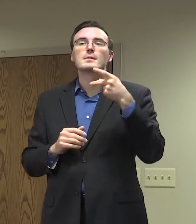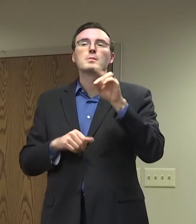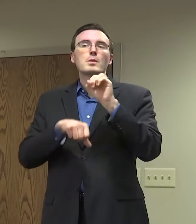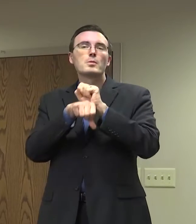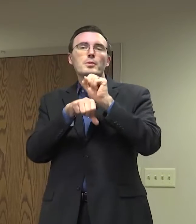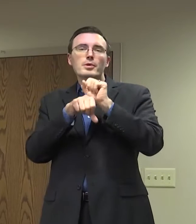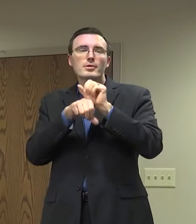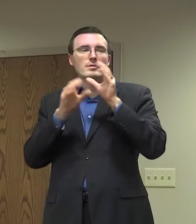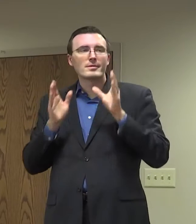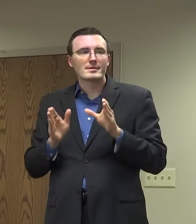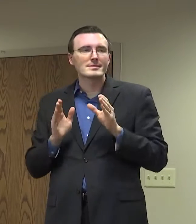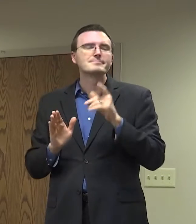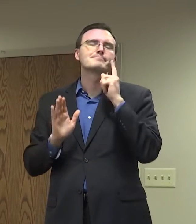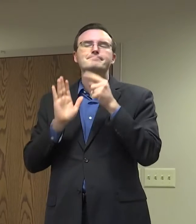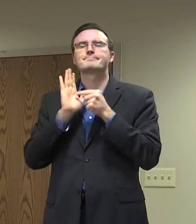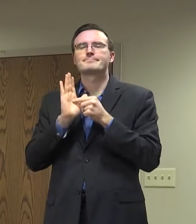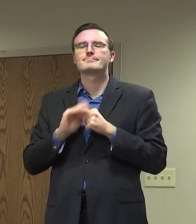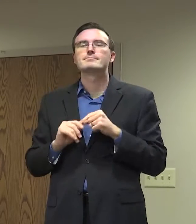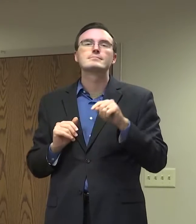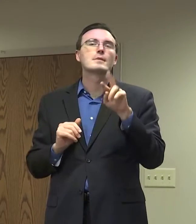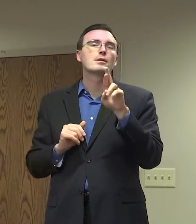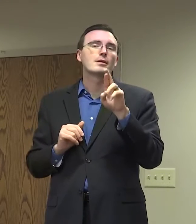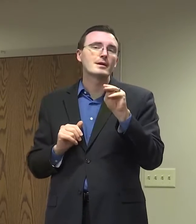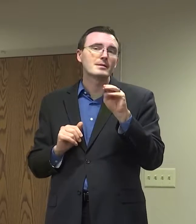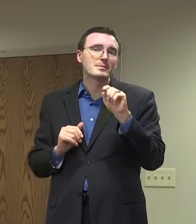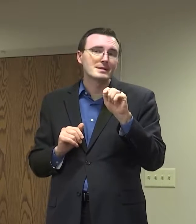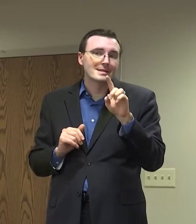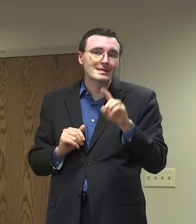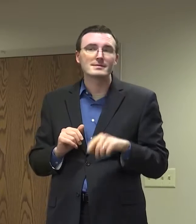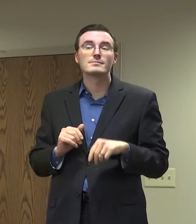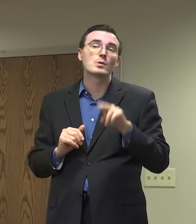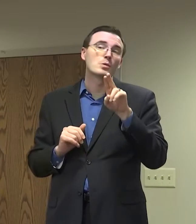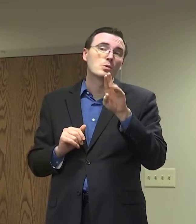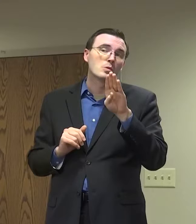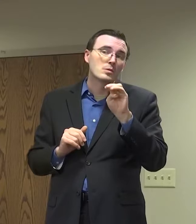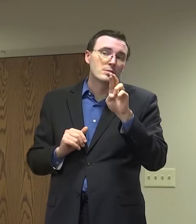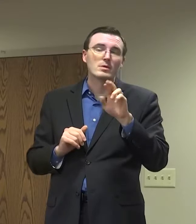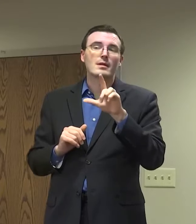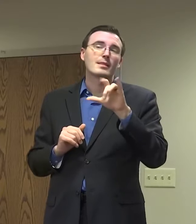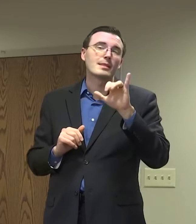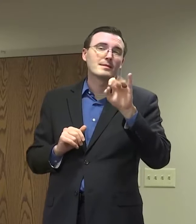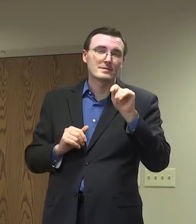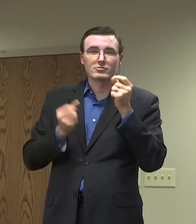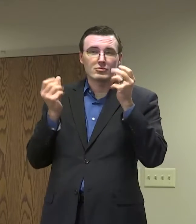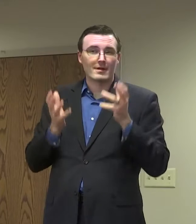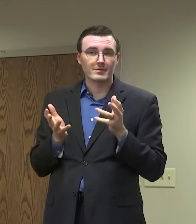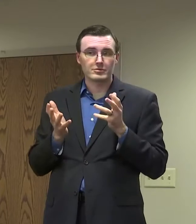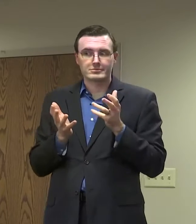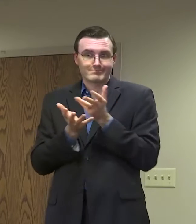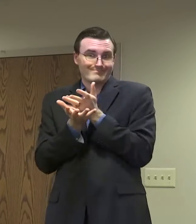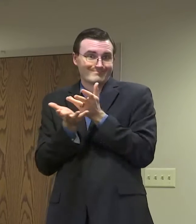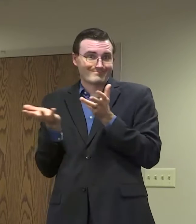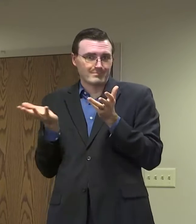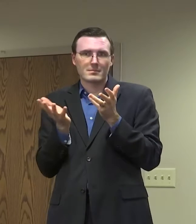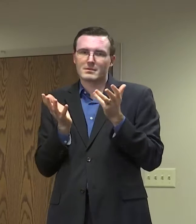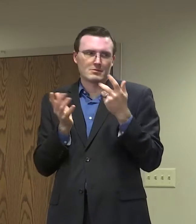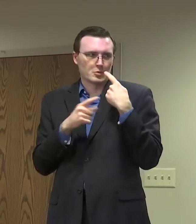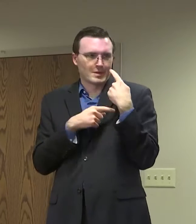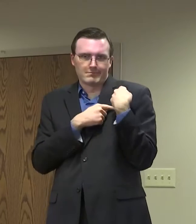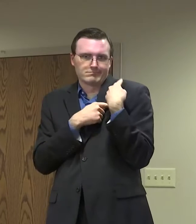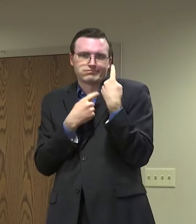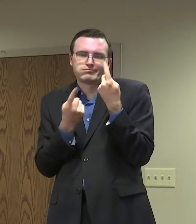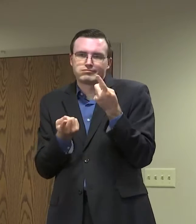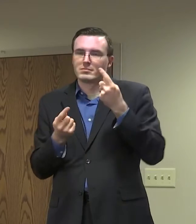workers, such as Rockford Mass Transit, Uber, and Lyft drivers. These are essential services that we have relied on throughout the